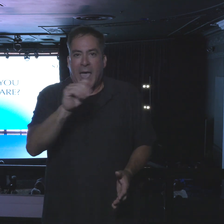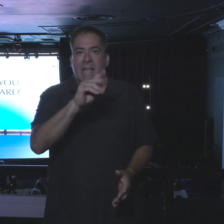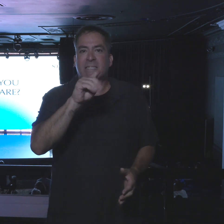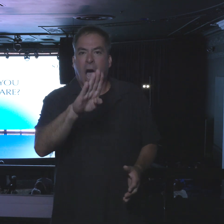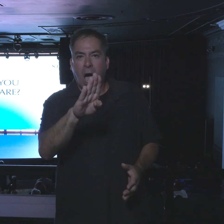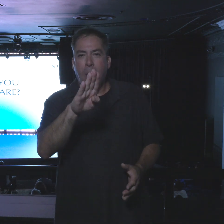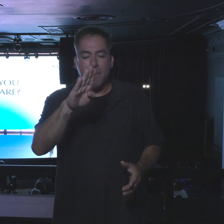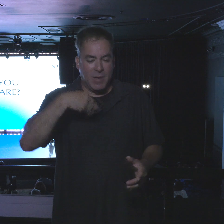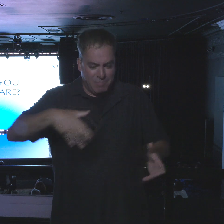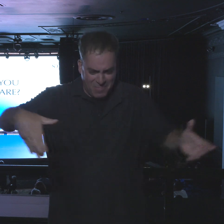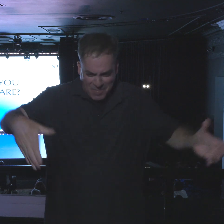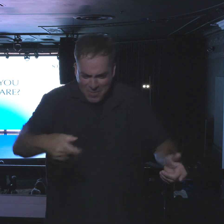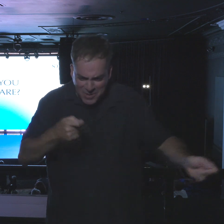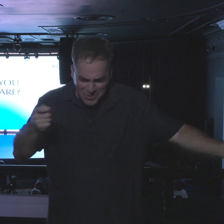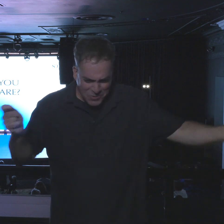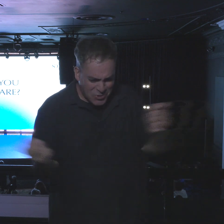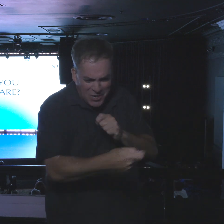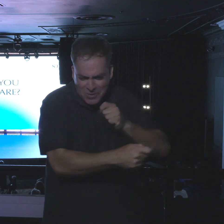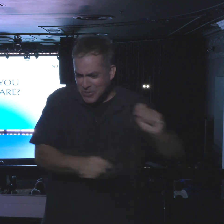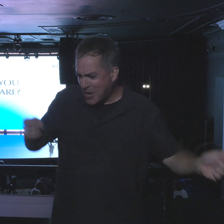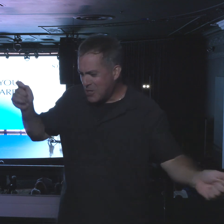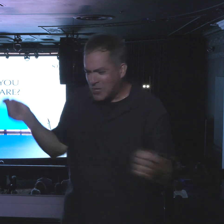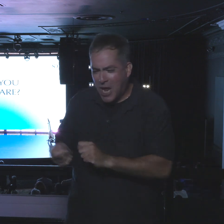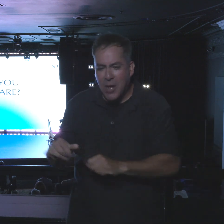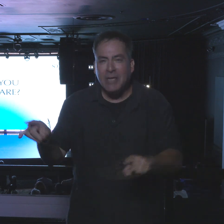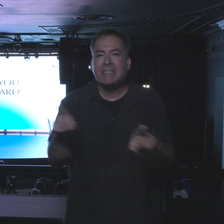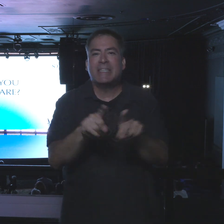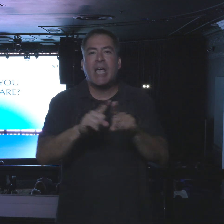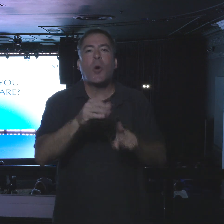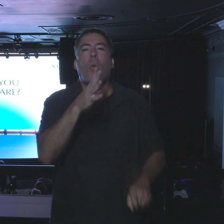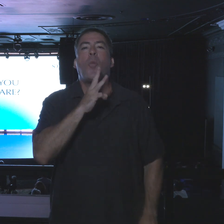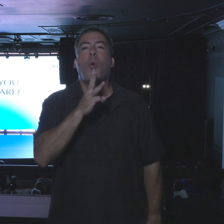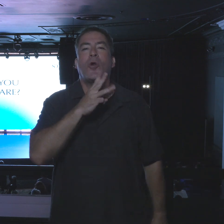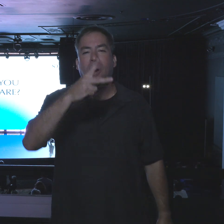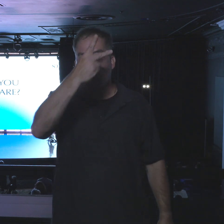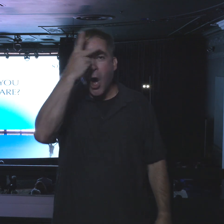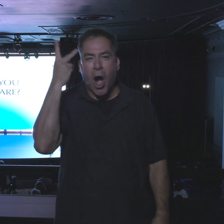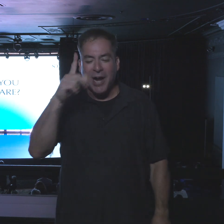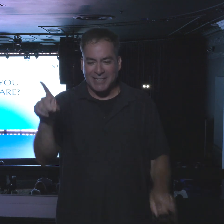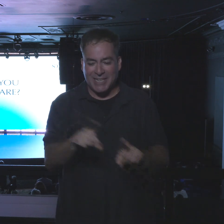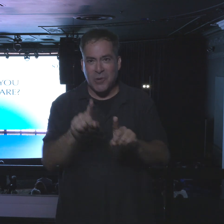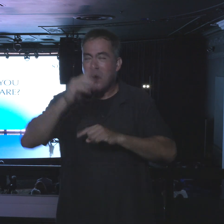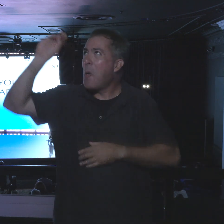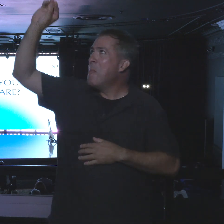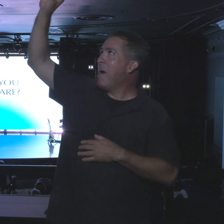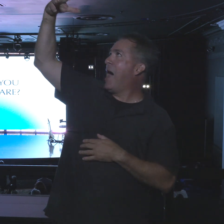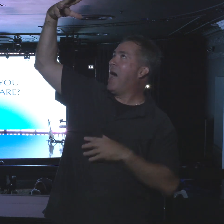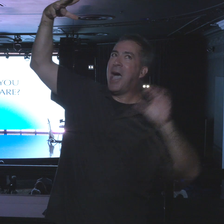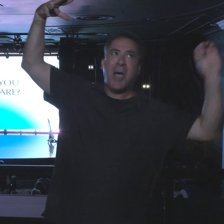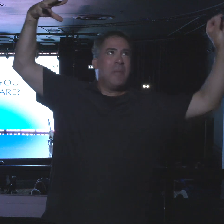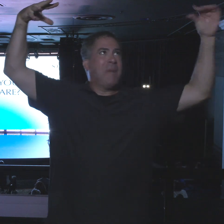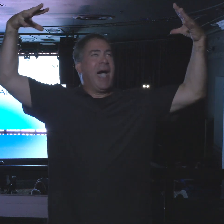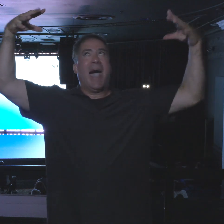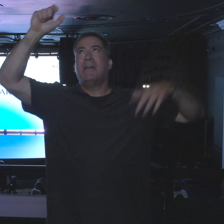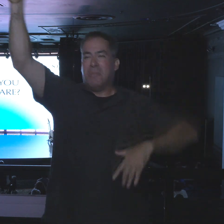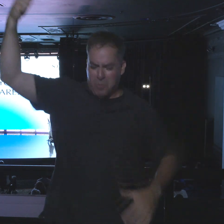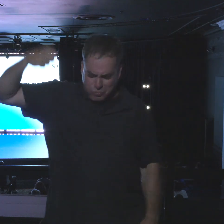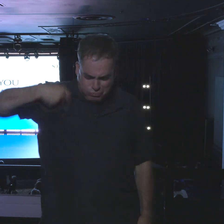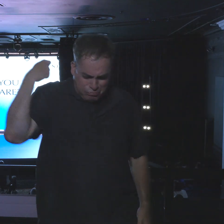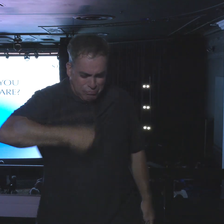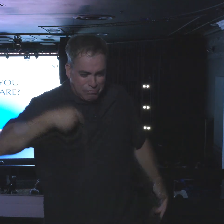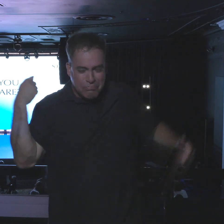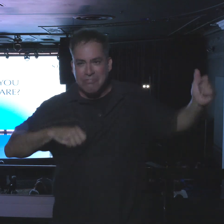this huge shower. It's like a virtual water park. You know, the huge shower head. You know, the handheld. The jets.